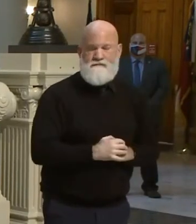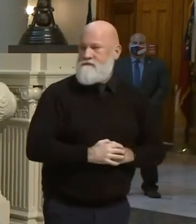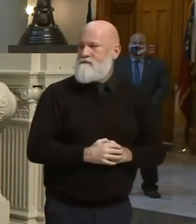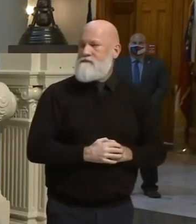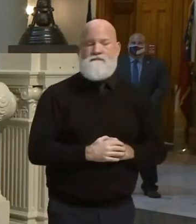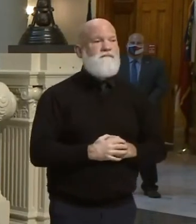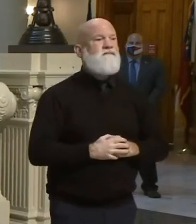All right.